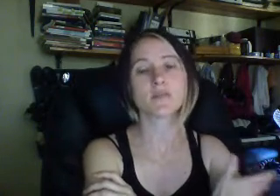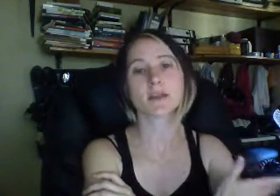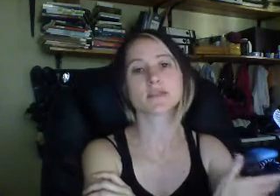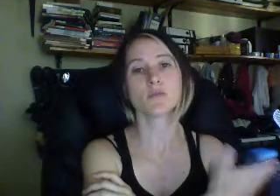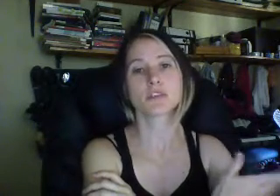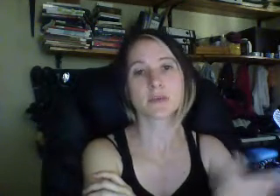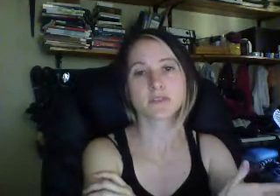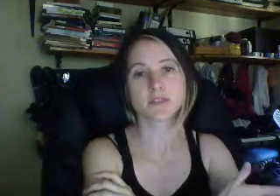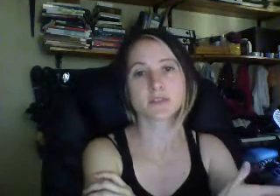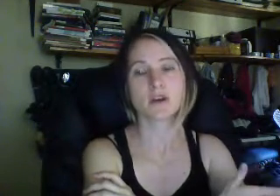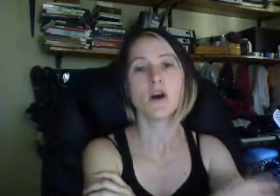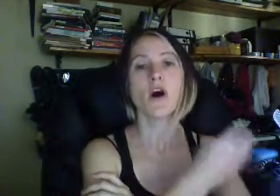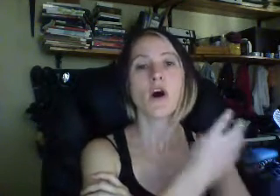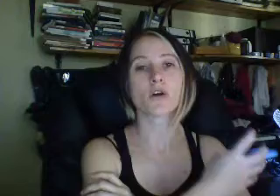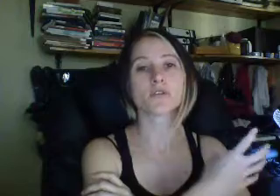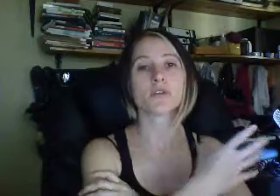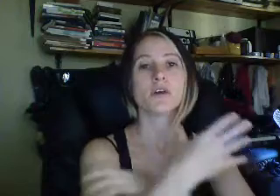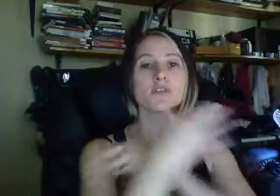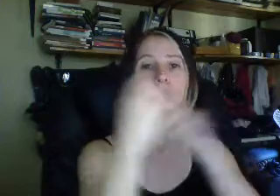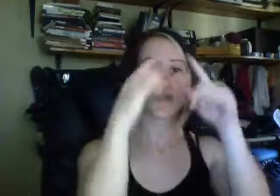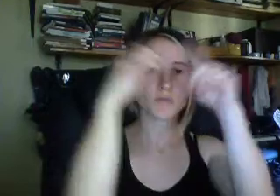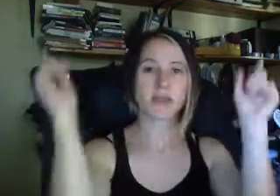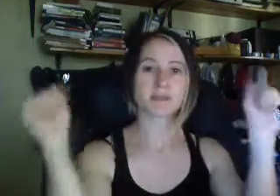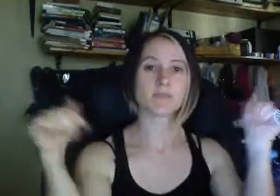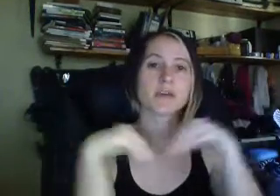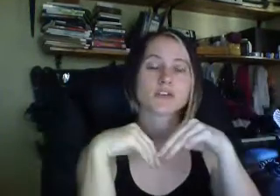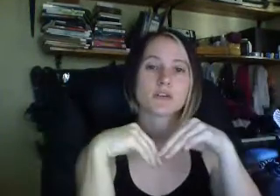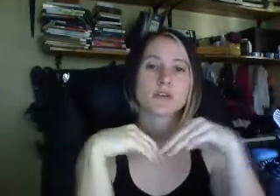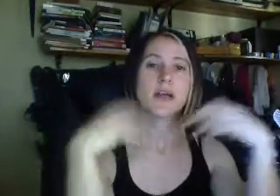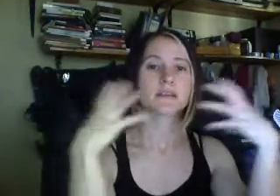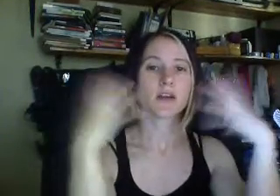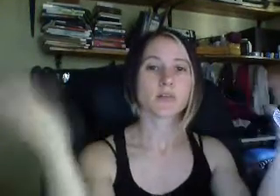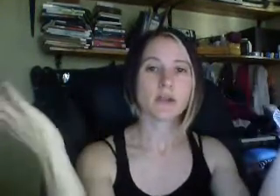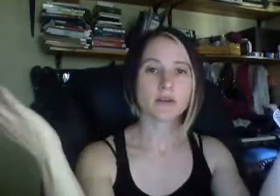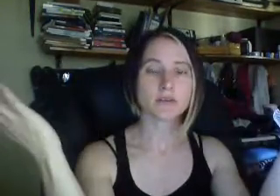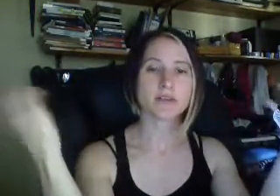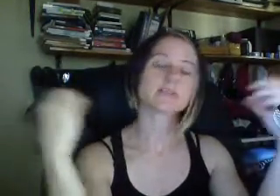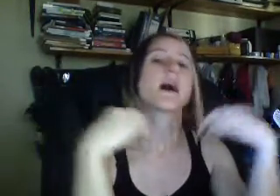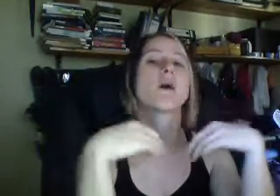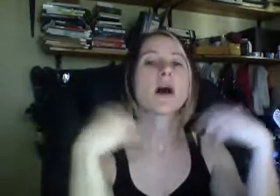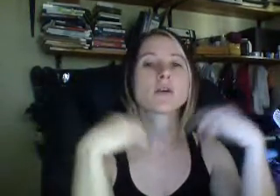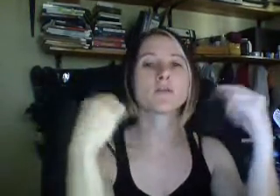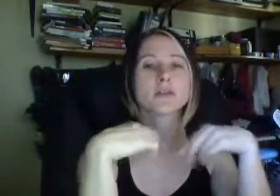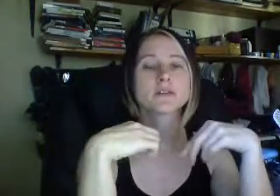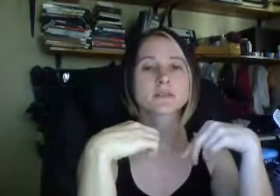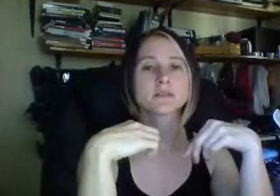we've placed so much emphasis on the human as a picture, as our appearance, as how our appearances